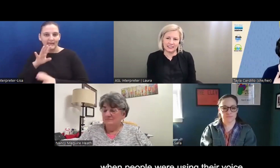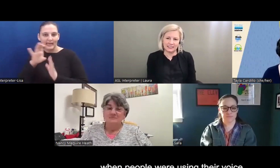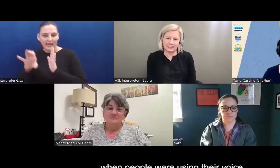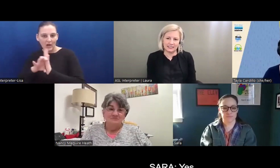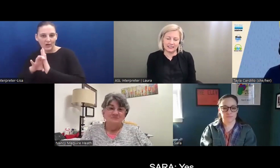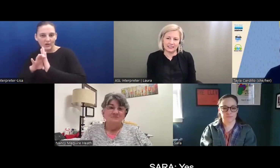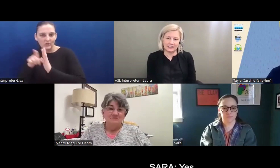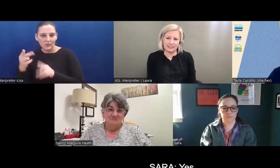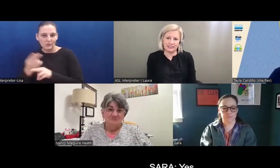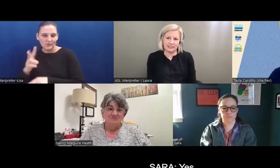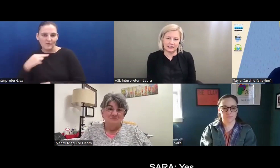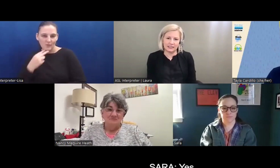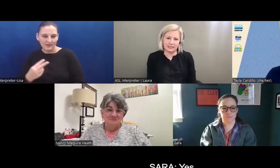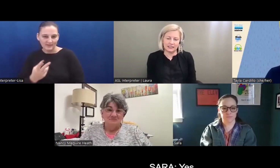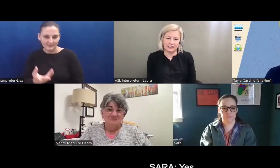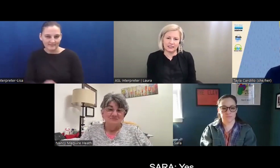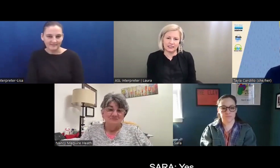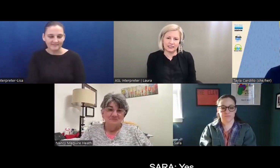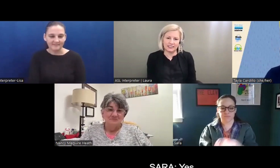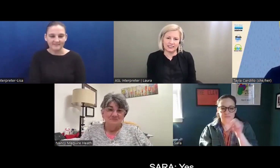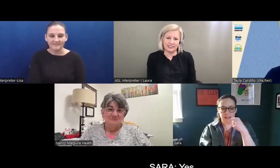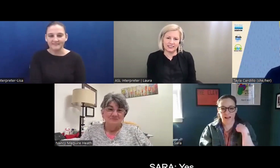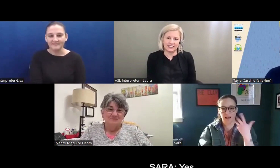using their voice. Okay.